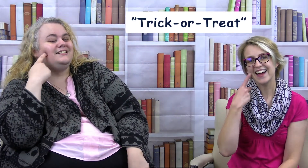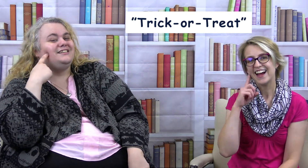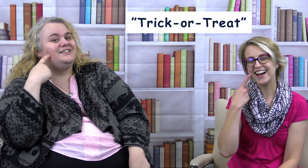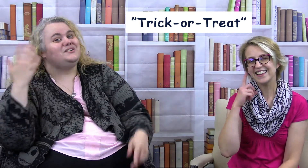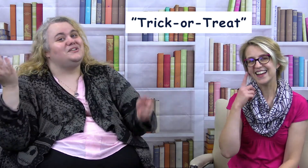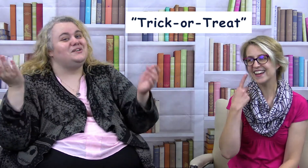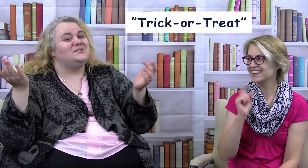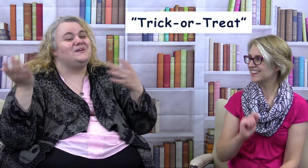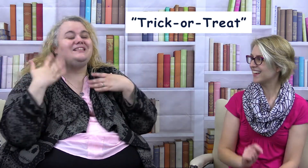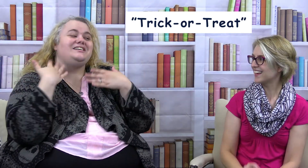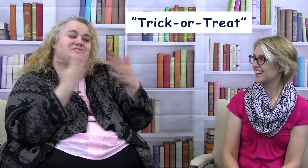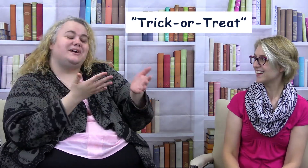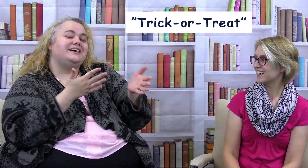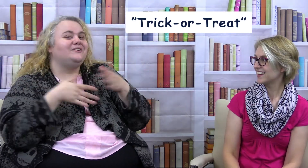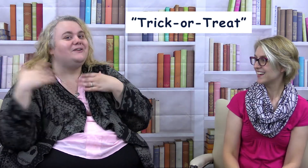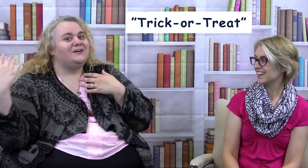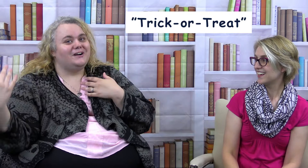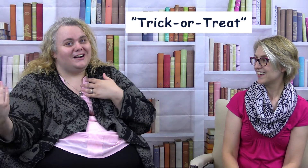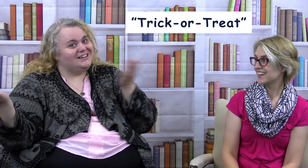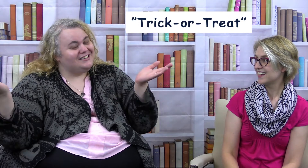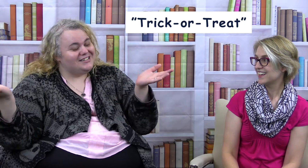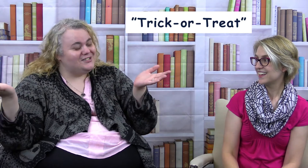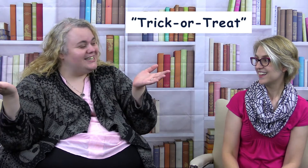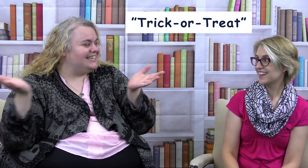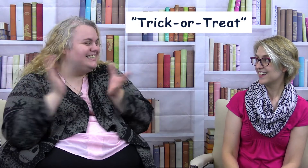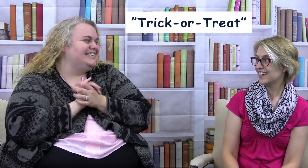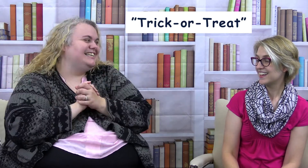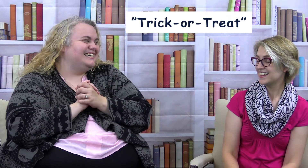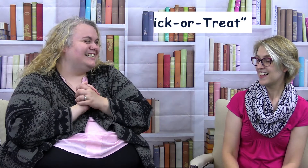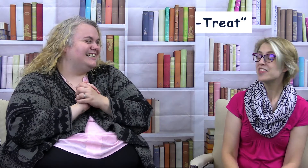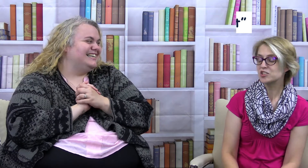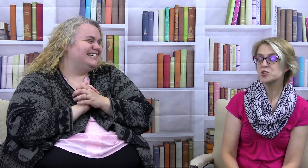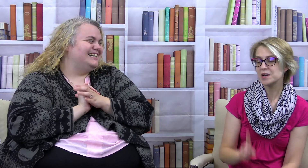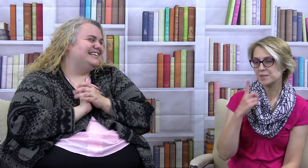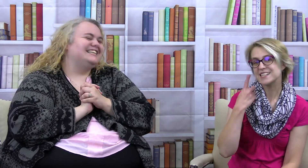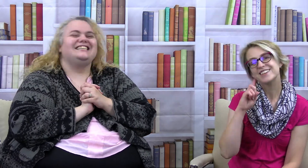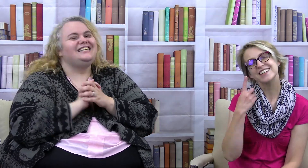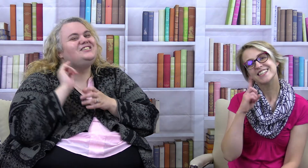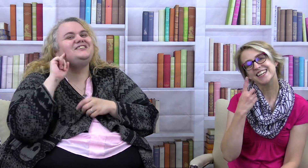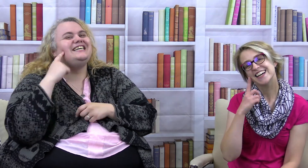So do you want the trick or the treat? The treat. The treat.